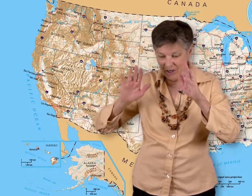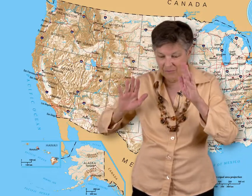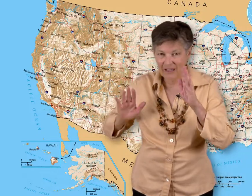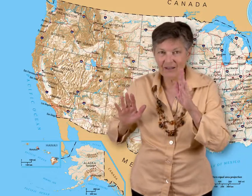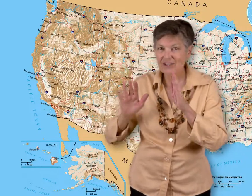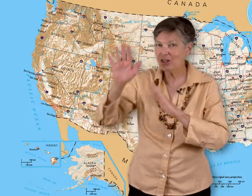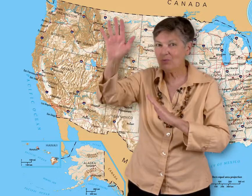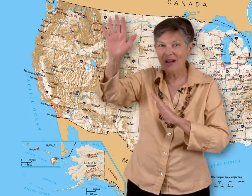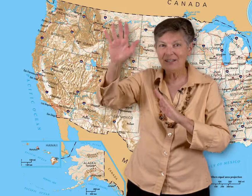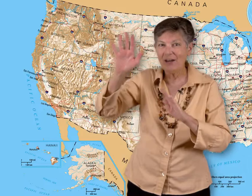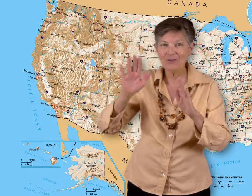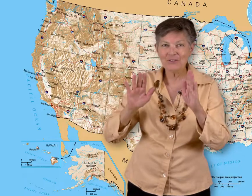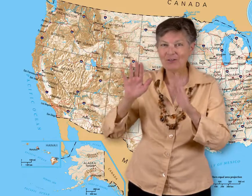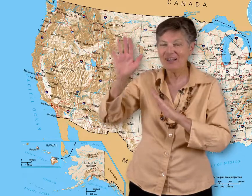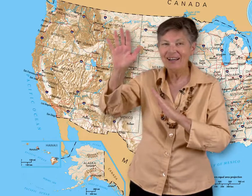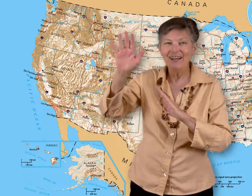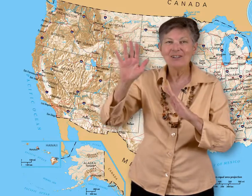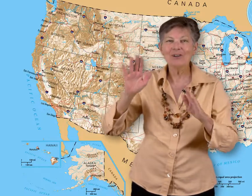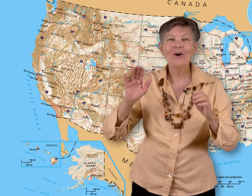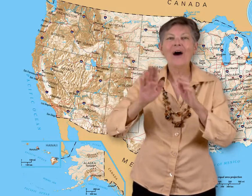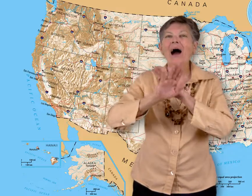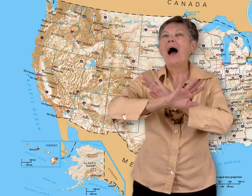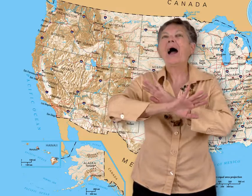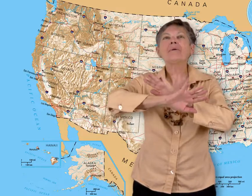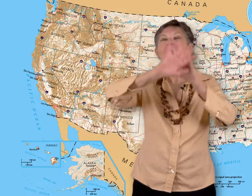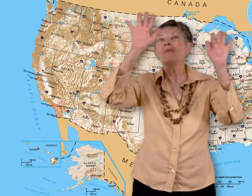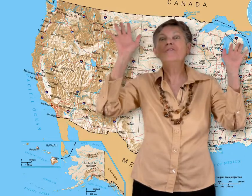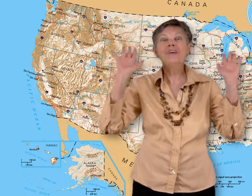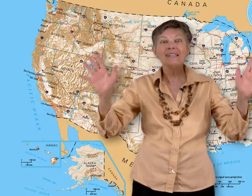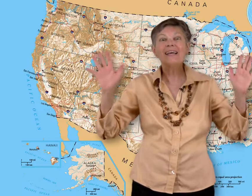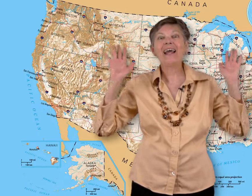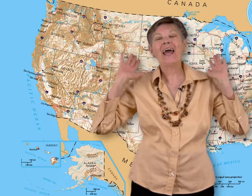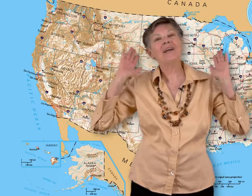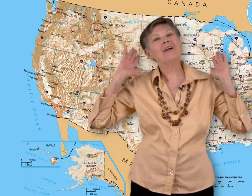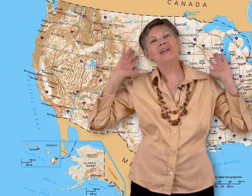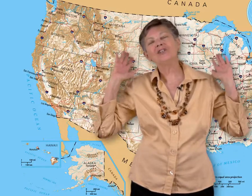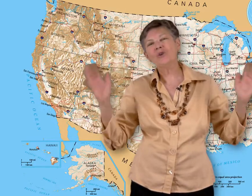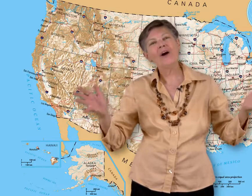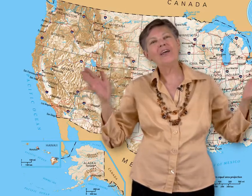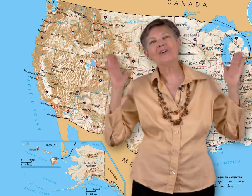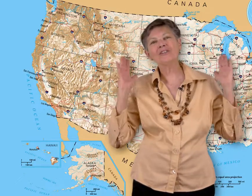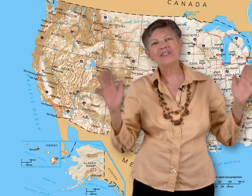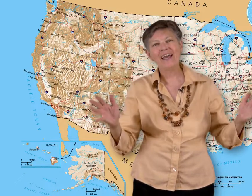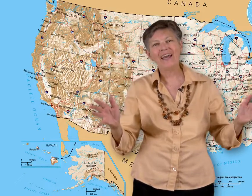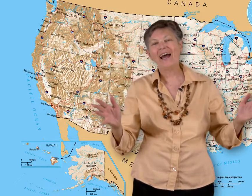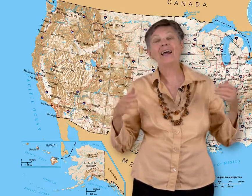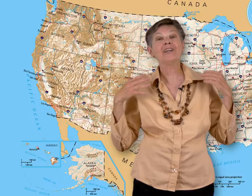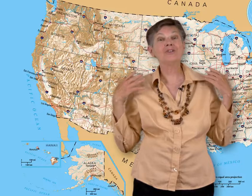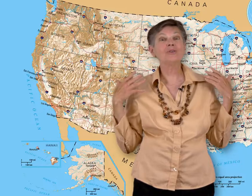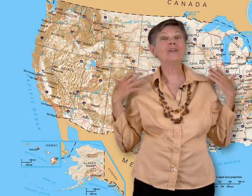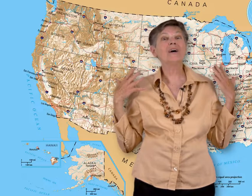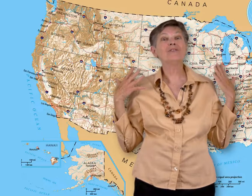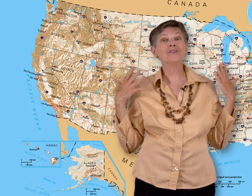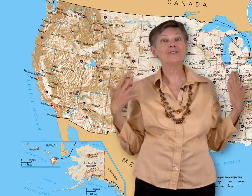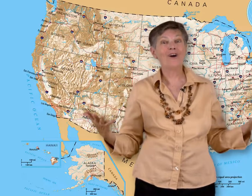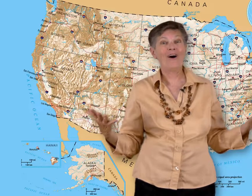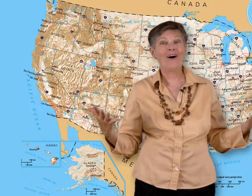going to be. It's just right down the street. So I'm going to visit and enjoy your state and I do love your song.